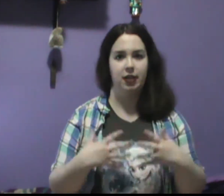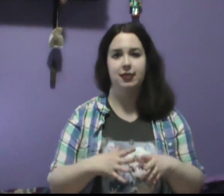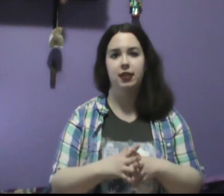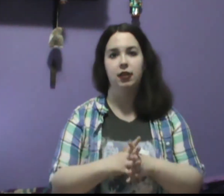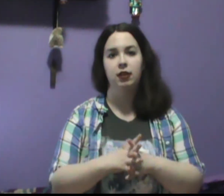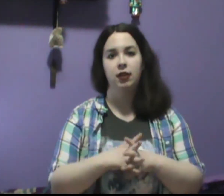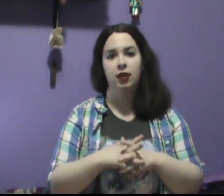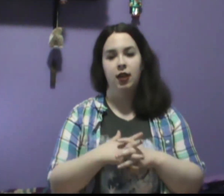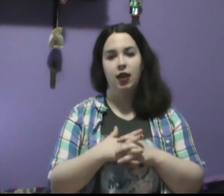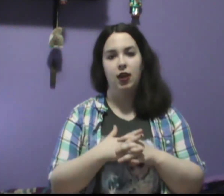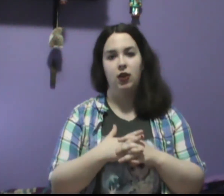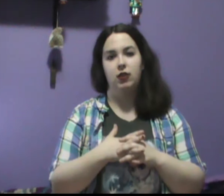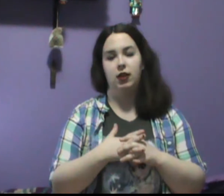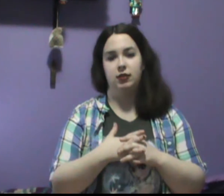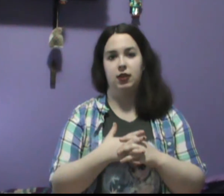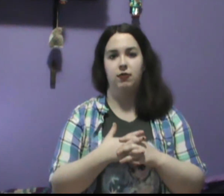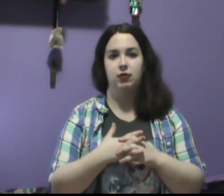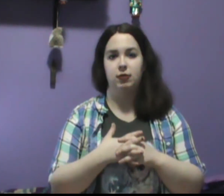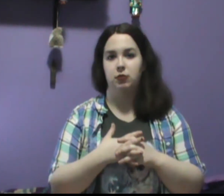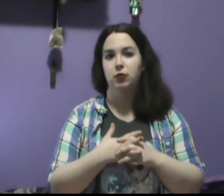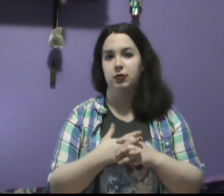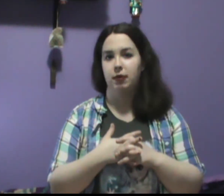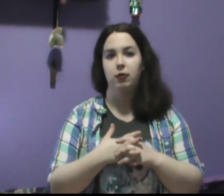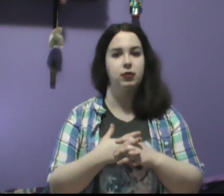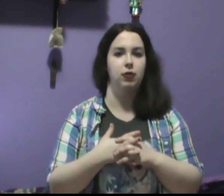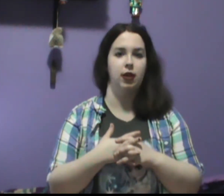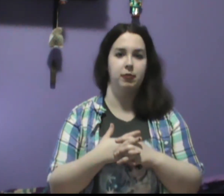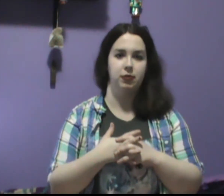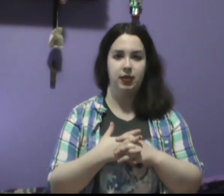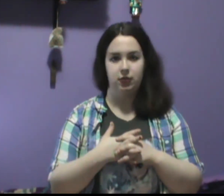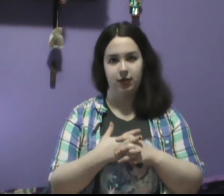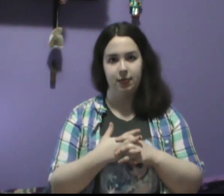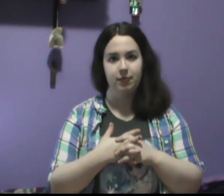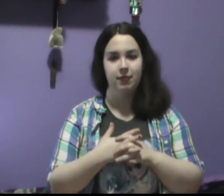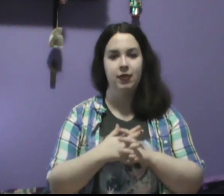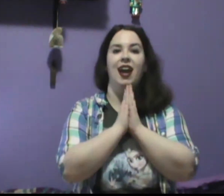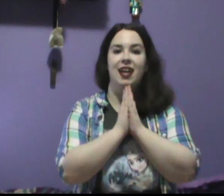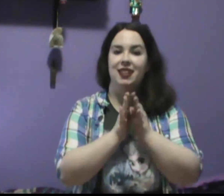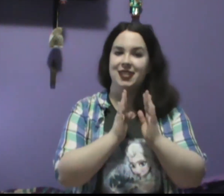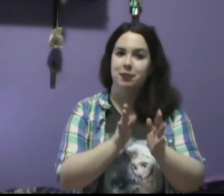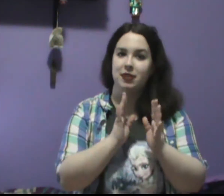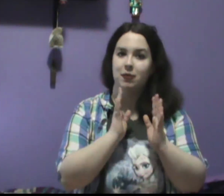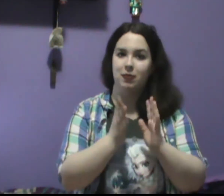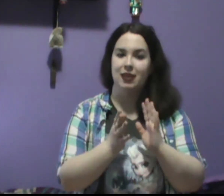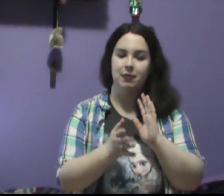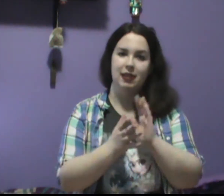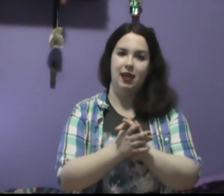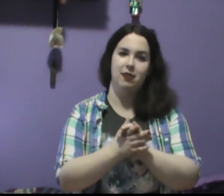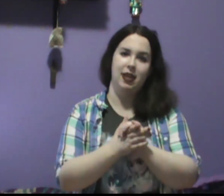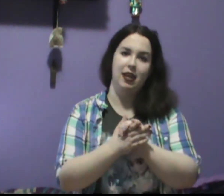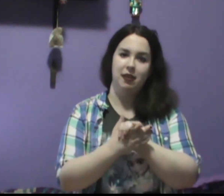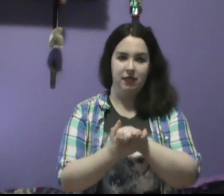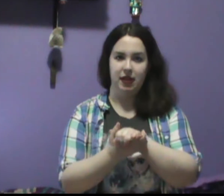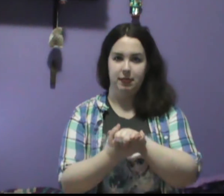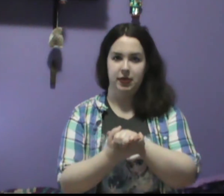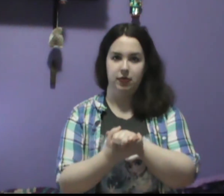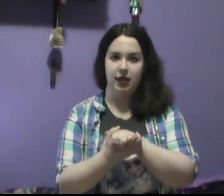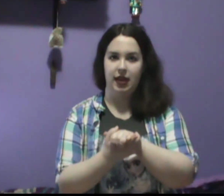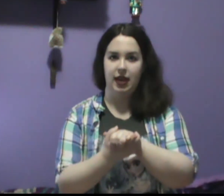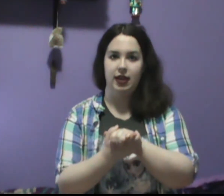accident, and they discover some truths about what's going on between the two of them. And this was a really, really entertaining and fun episode that had